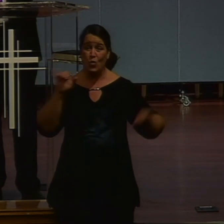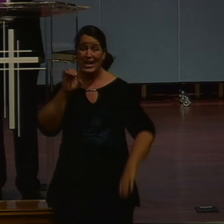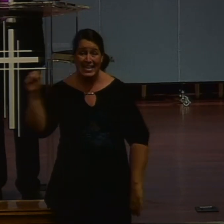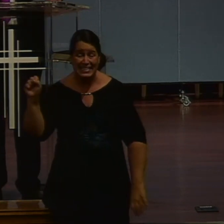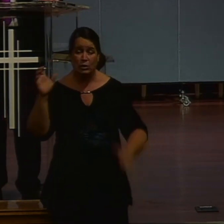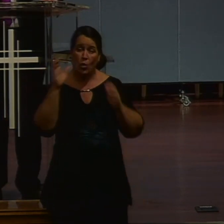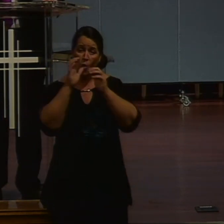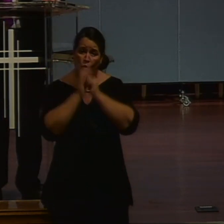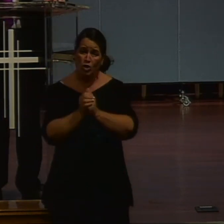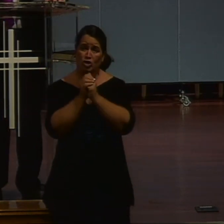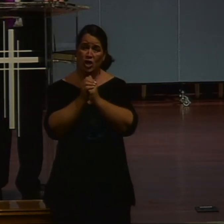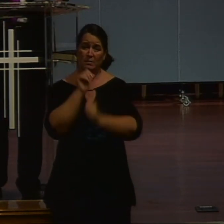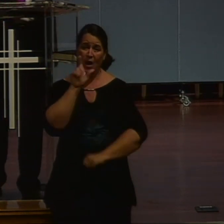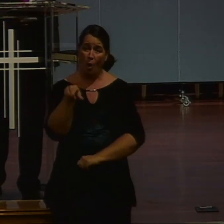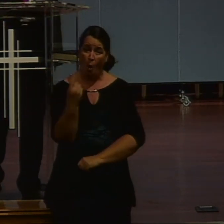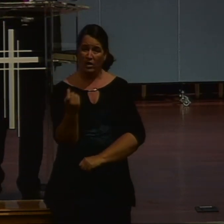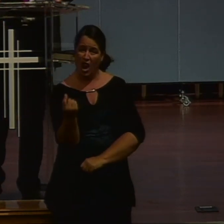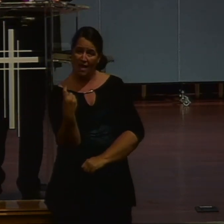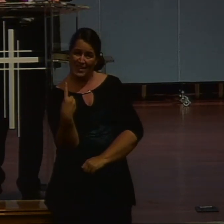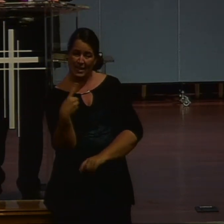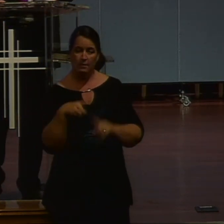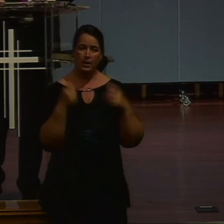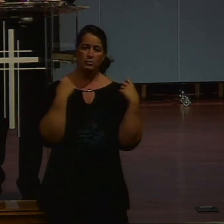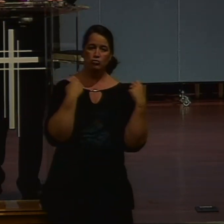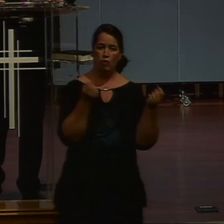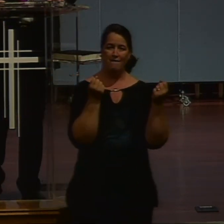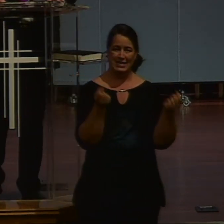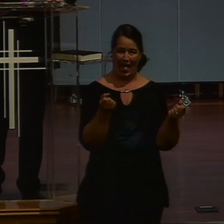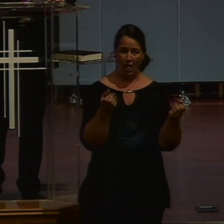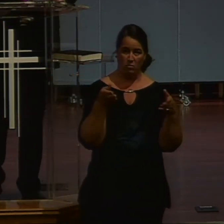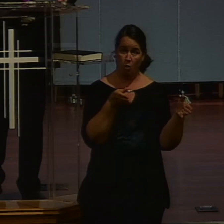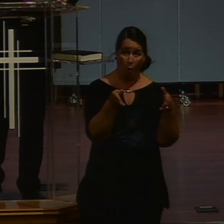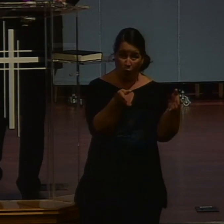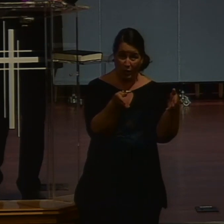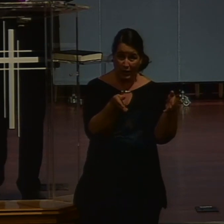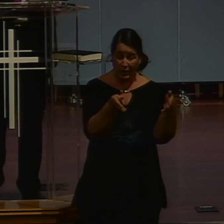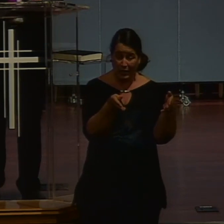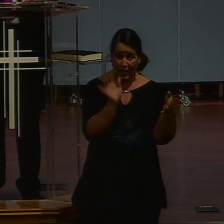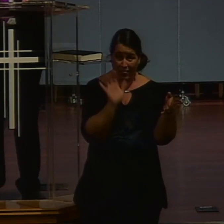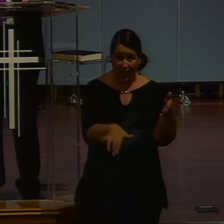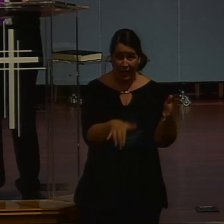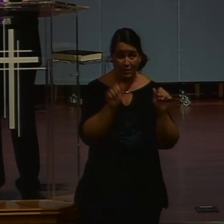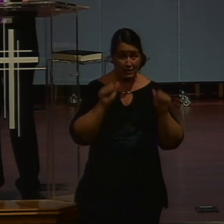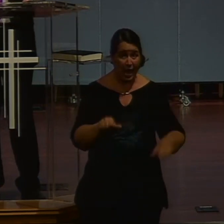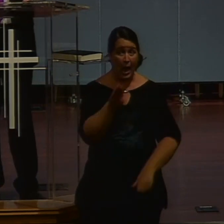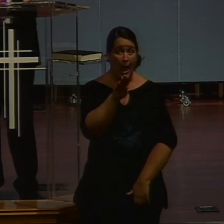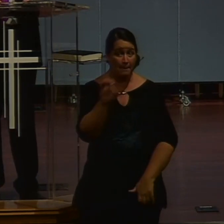not just Sunday at 11. Driving down the road in a godly manner. Is or is not. Worship.